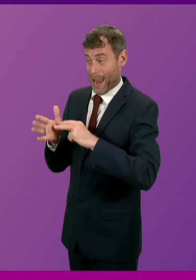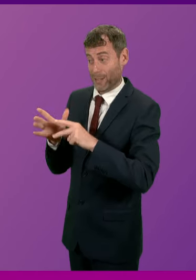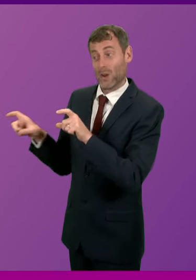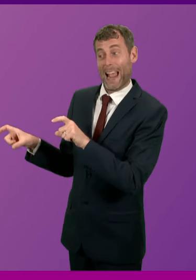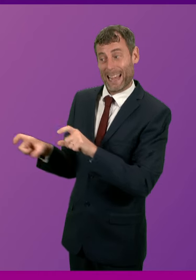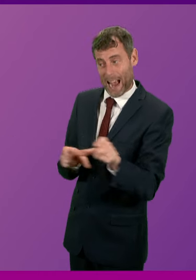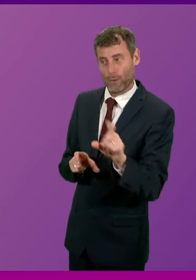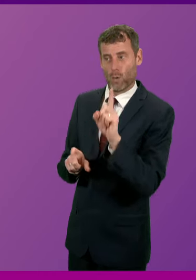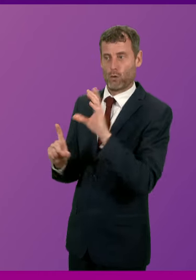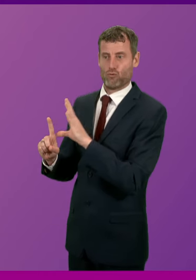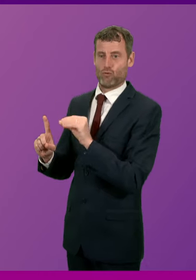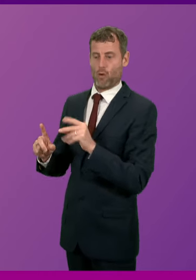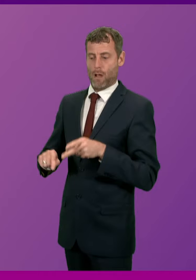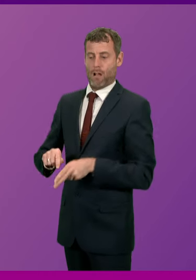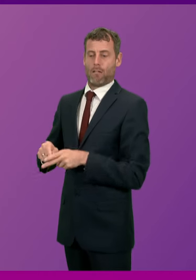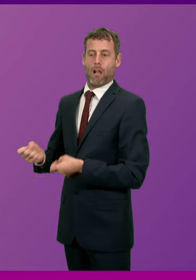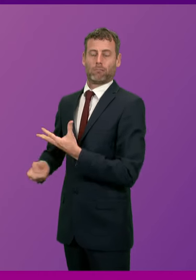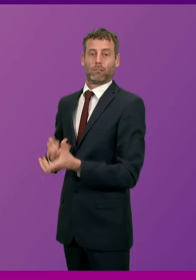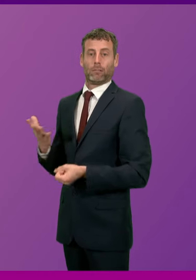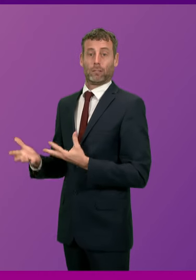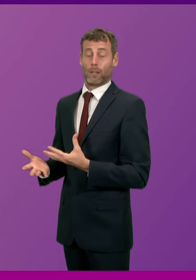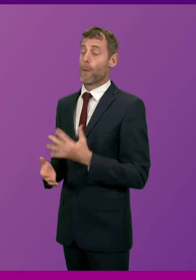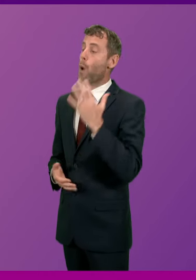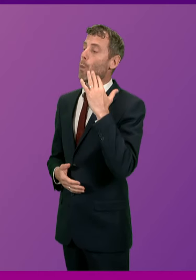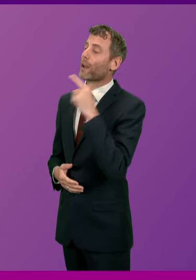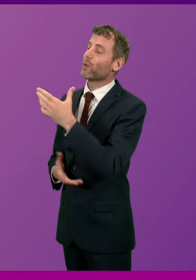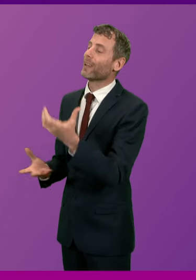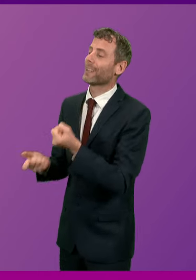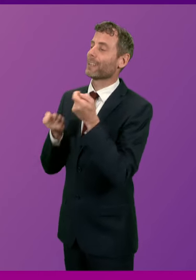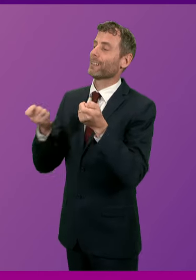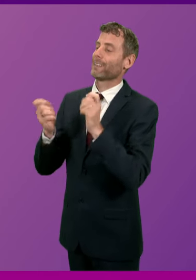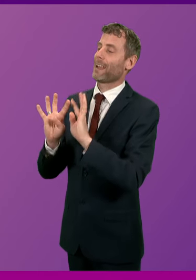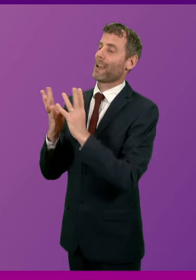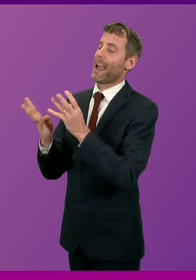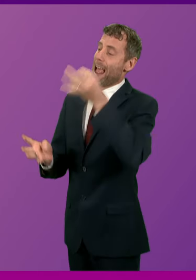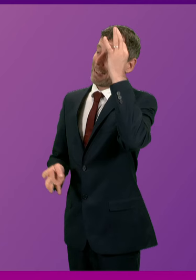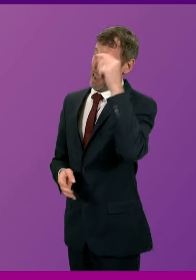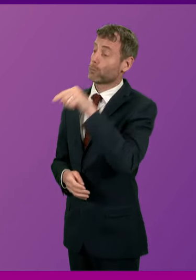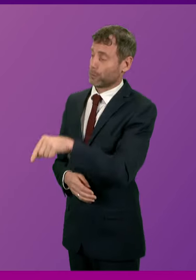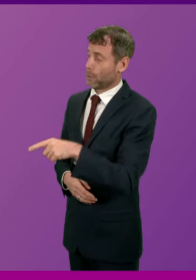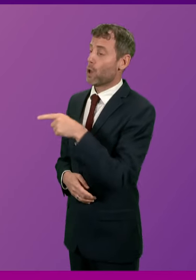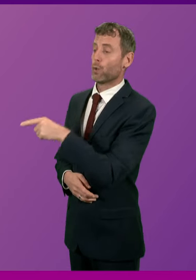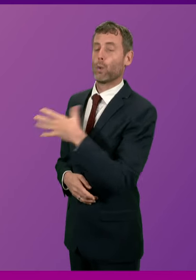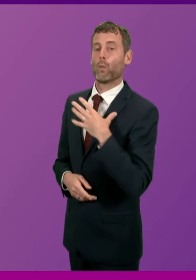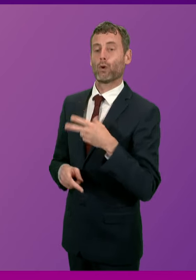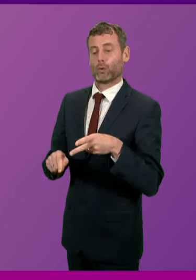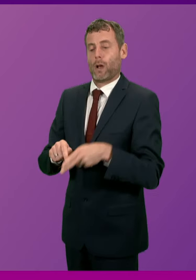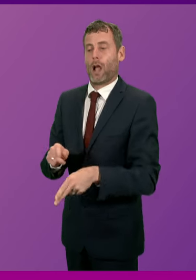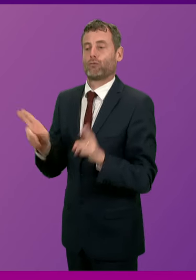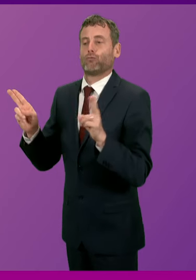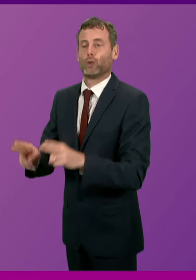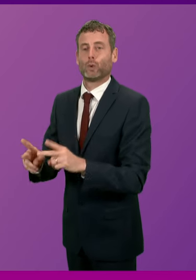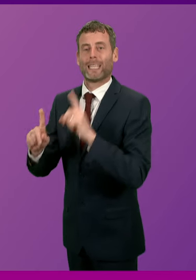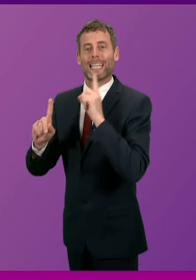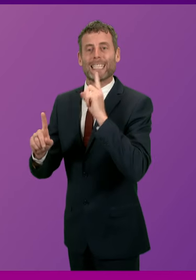and then when they're in council chambers around the country, they're wanting to reduce teacher numbers by 650. That is just